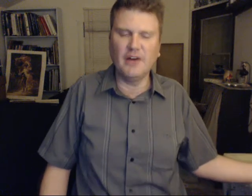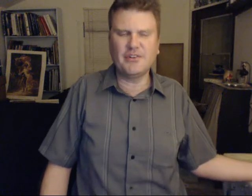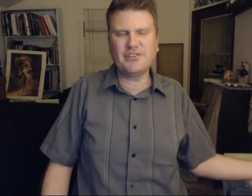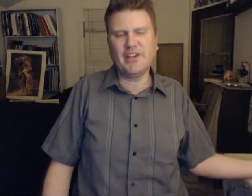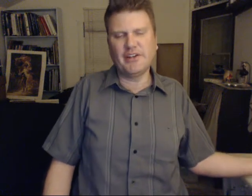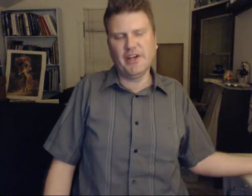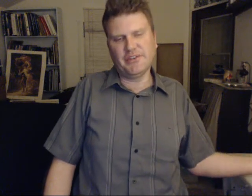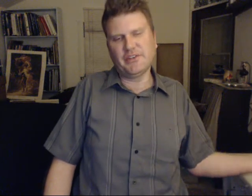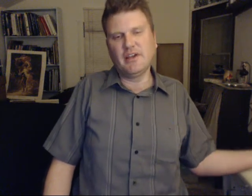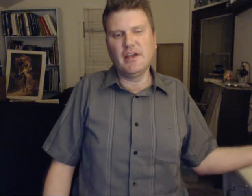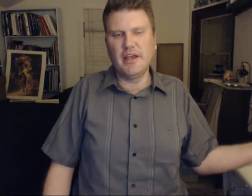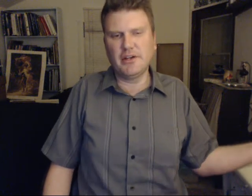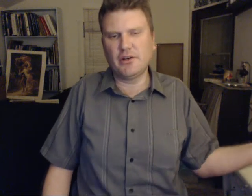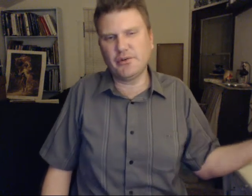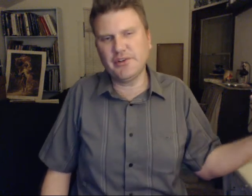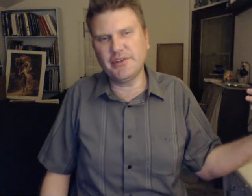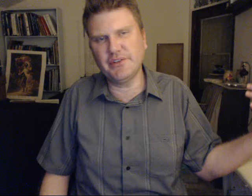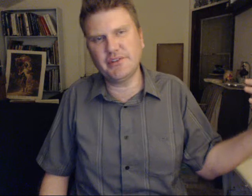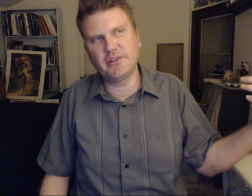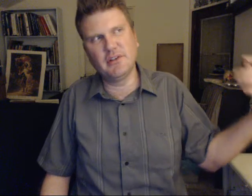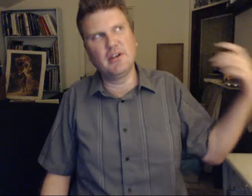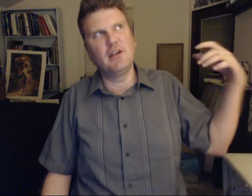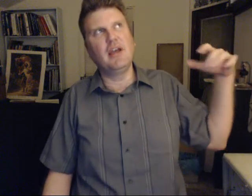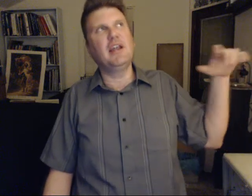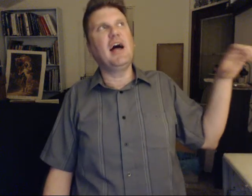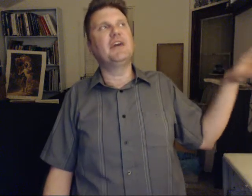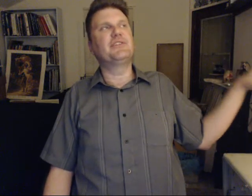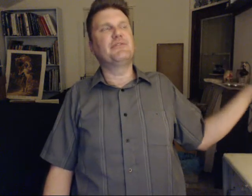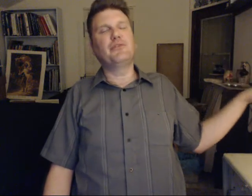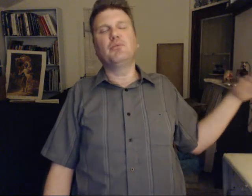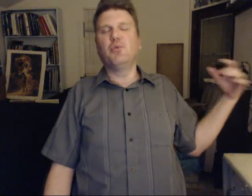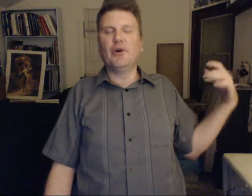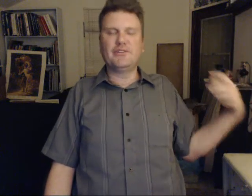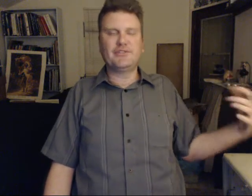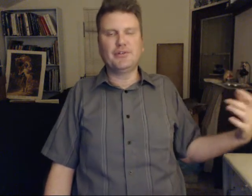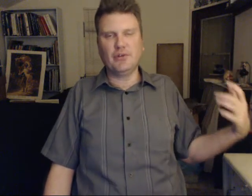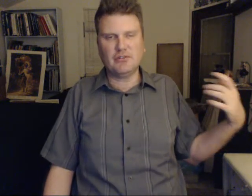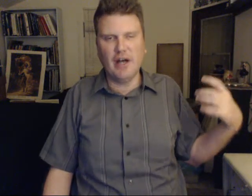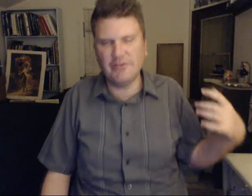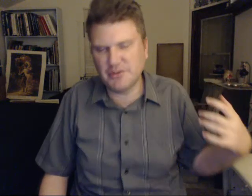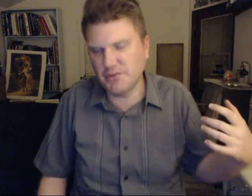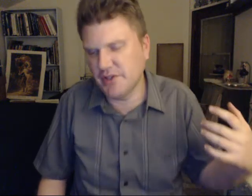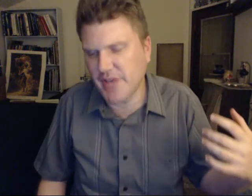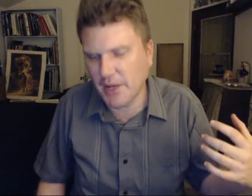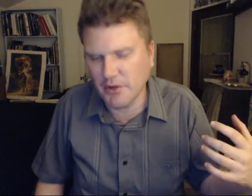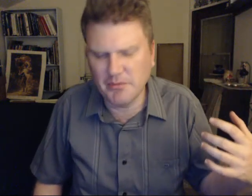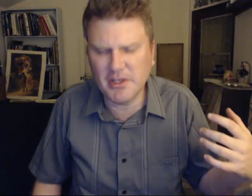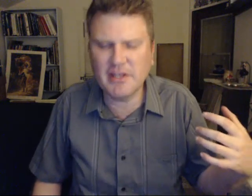Understand, yes. It increases, it adds a few points to your life, let's put it that way. Meaning,